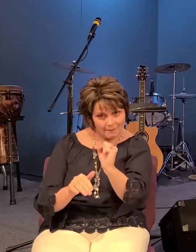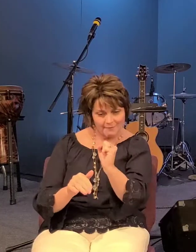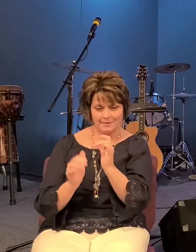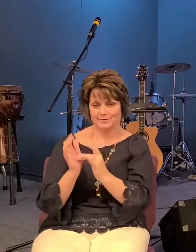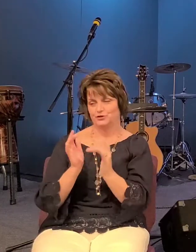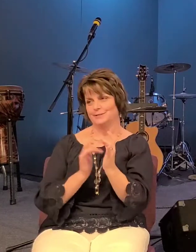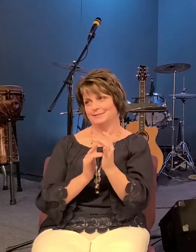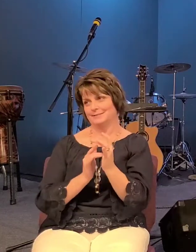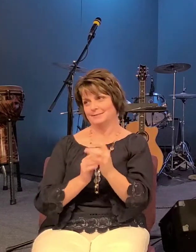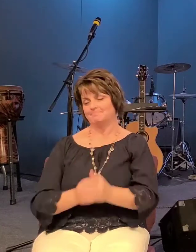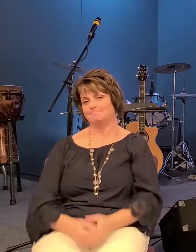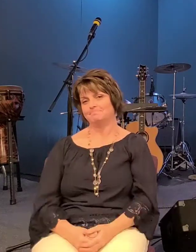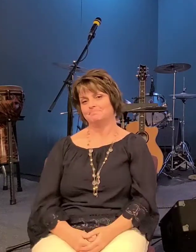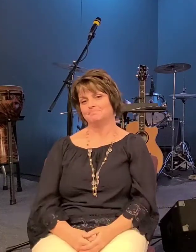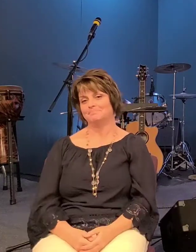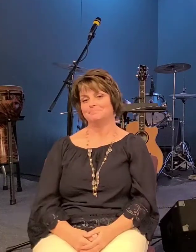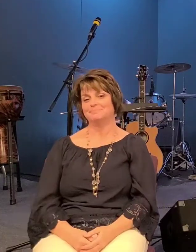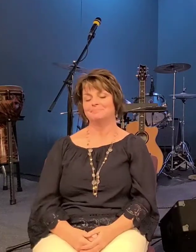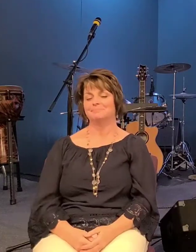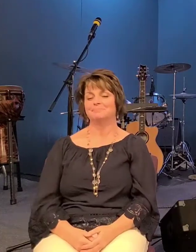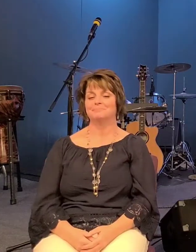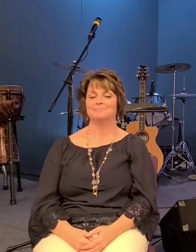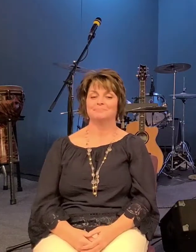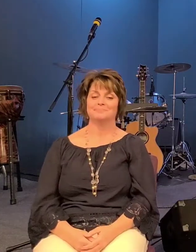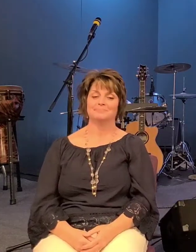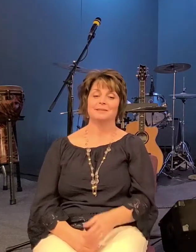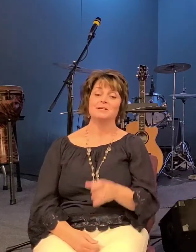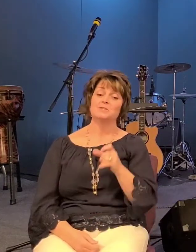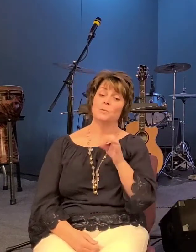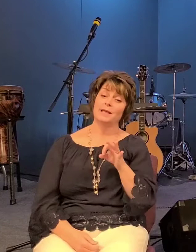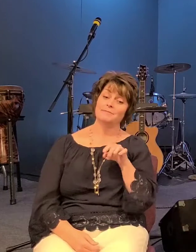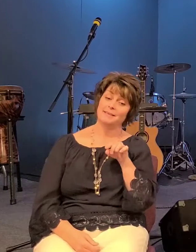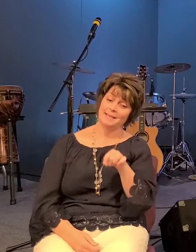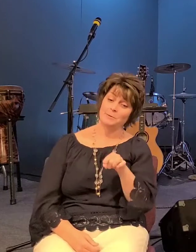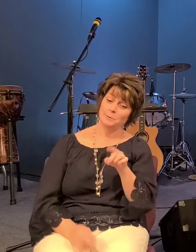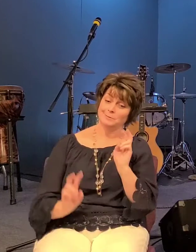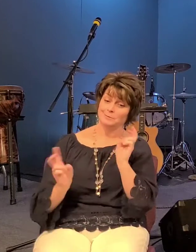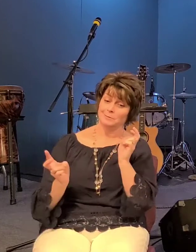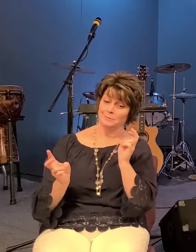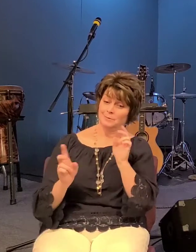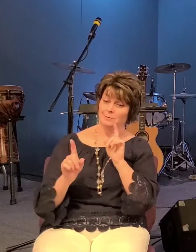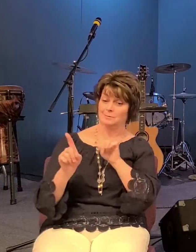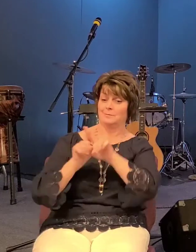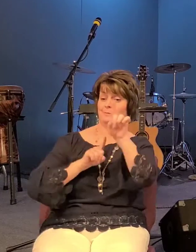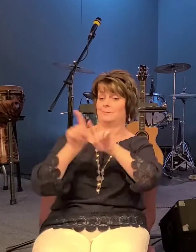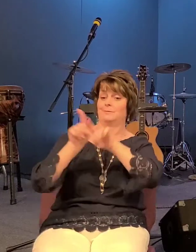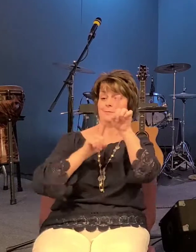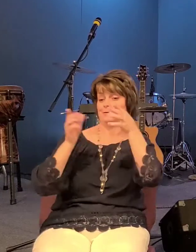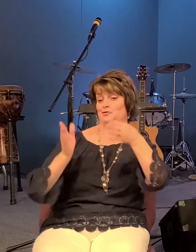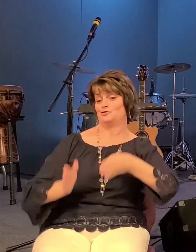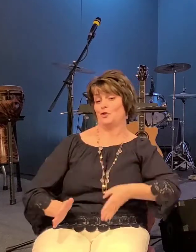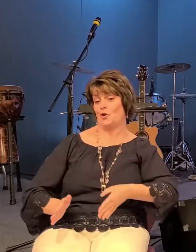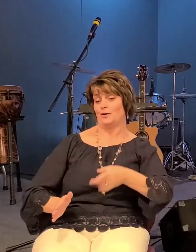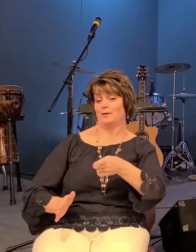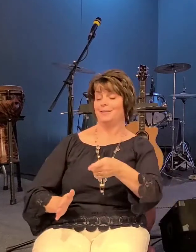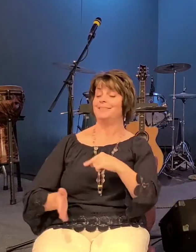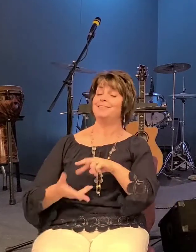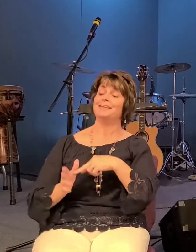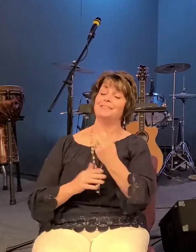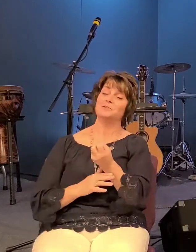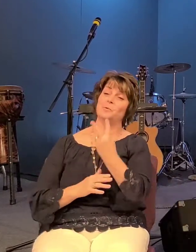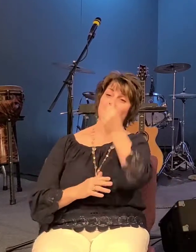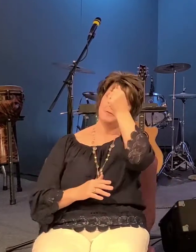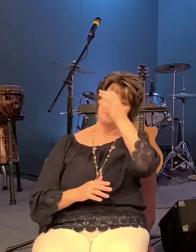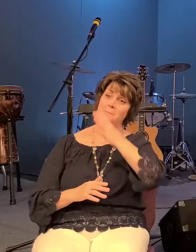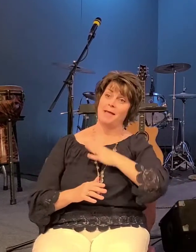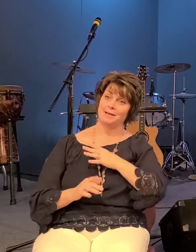and if he was a rock star then his disciples were part of the entourage and they were going to usher in the kingdom